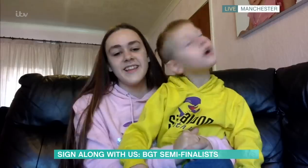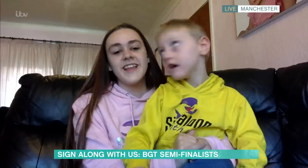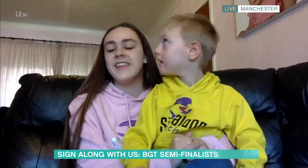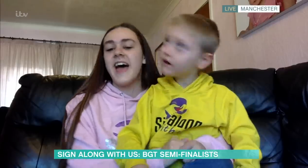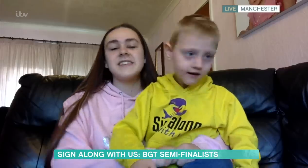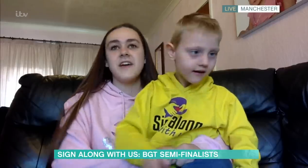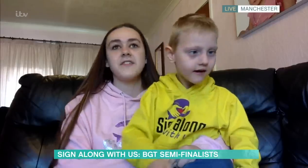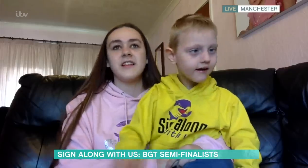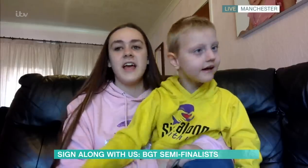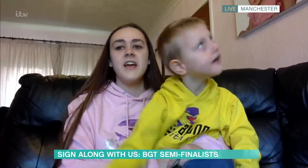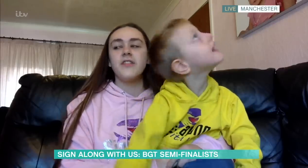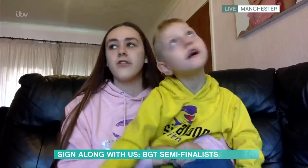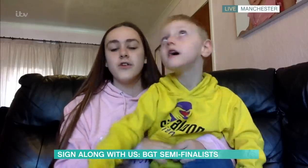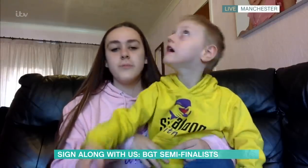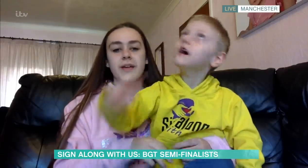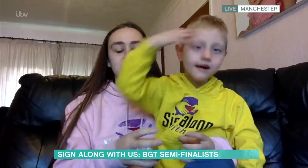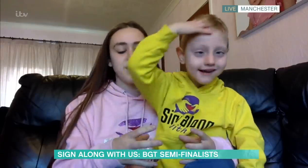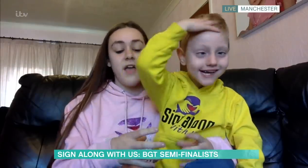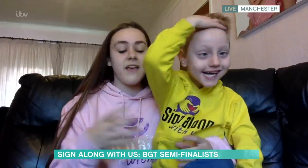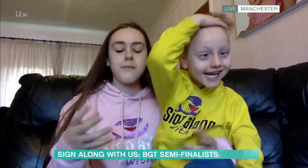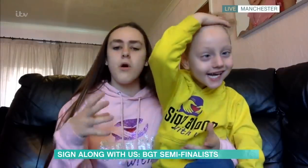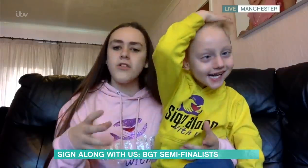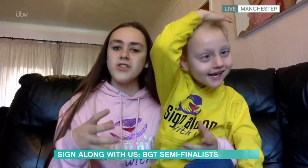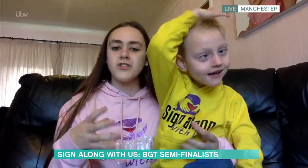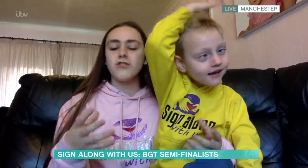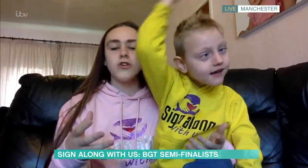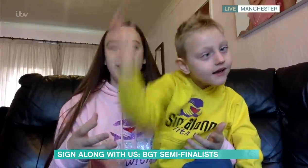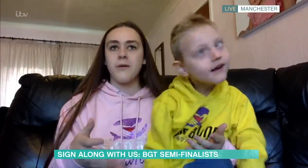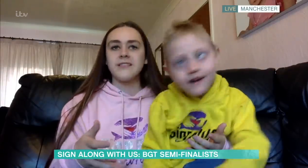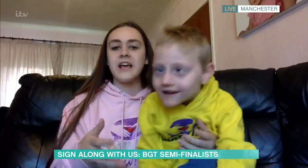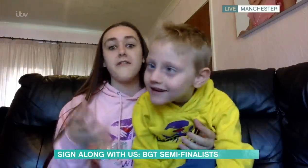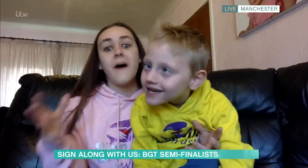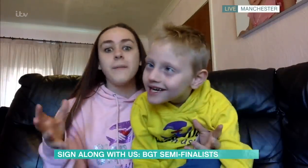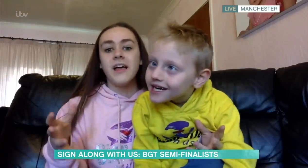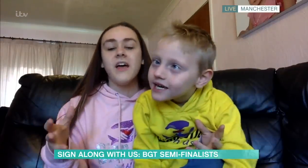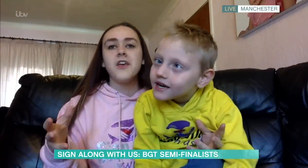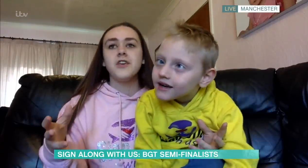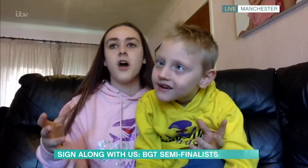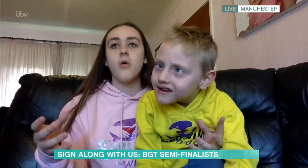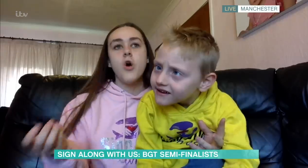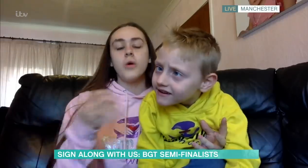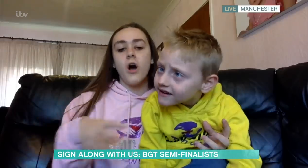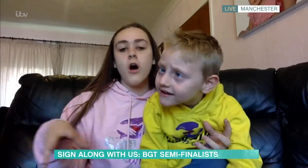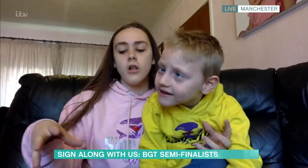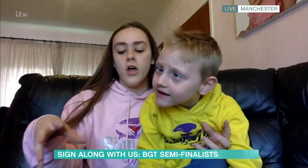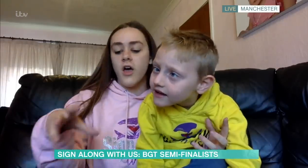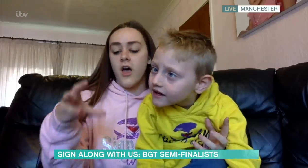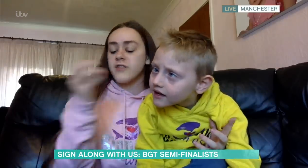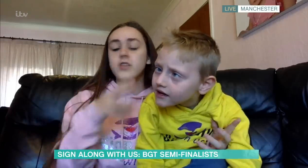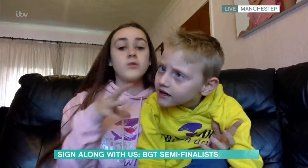Yeah, definitely. The group, it's more than just a group now. It's like a family. You know, we all are so